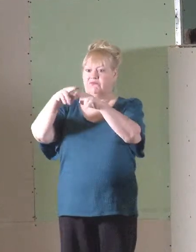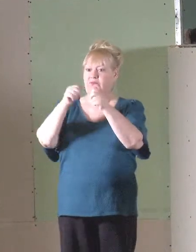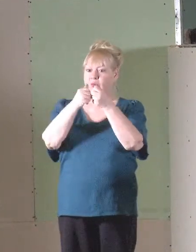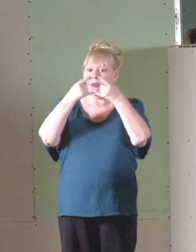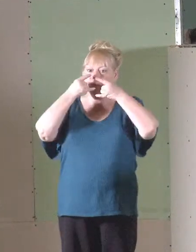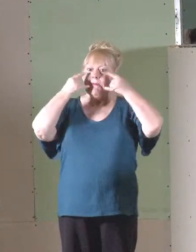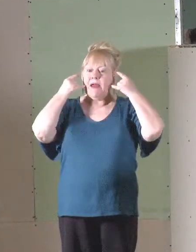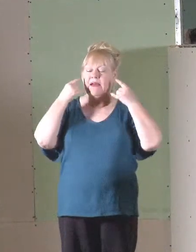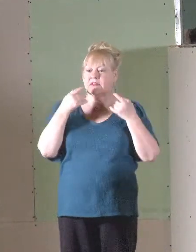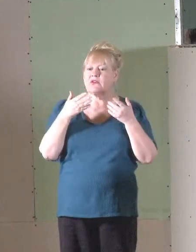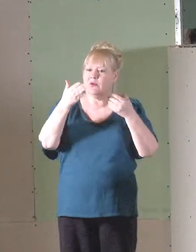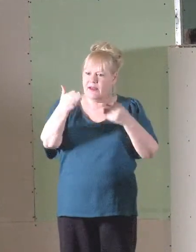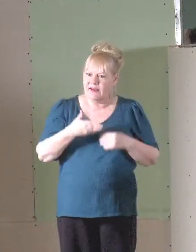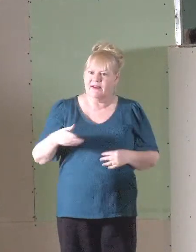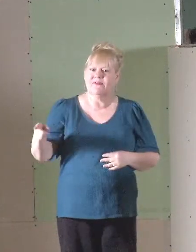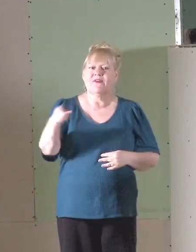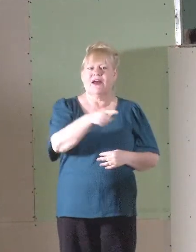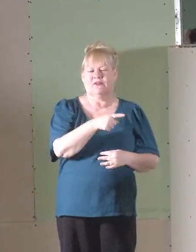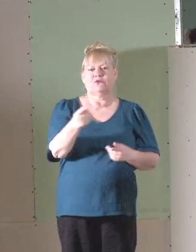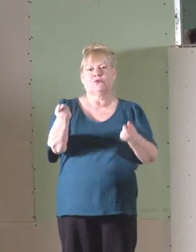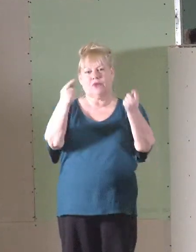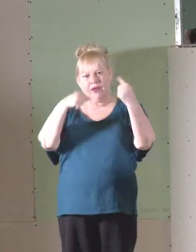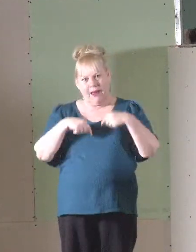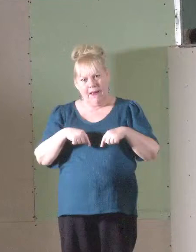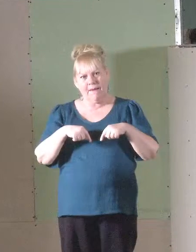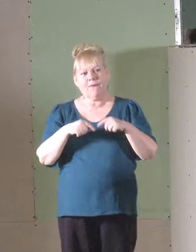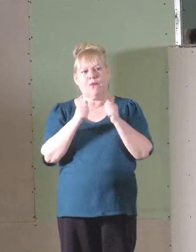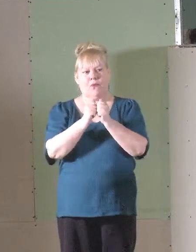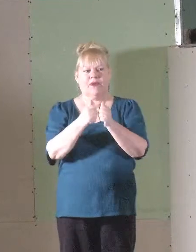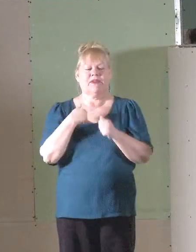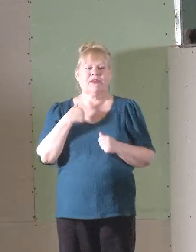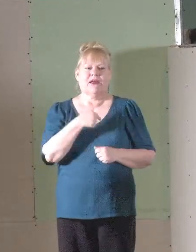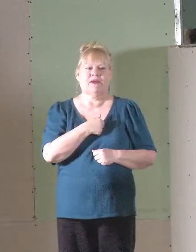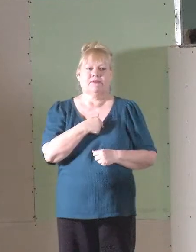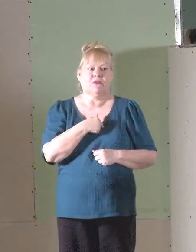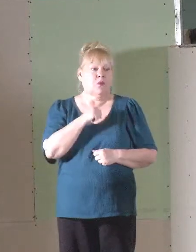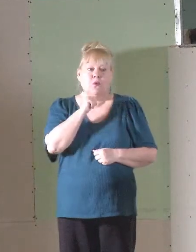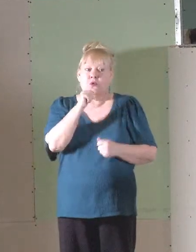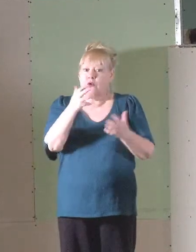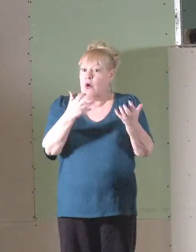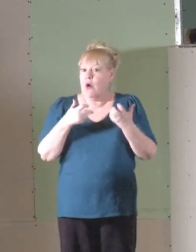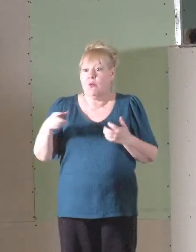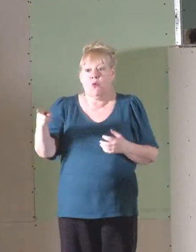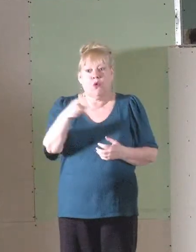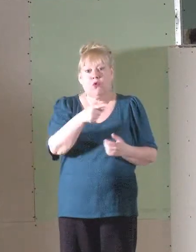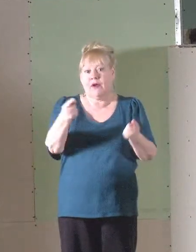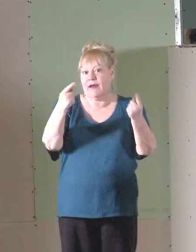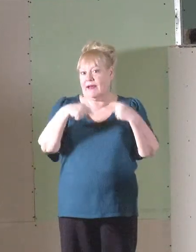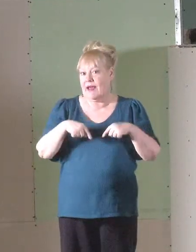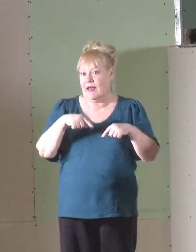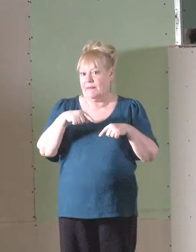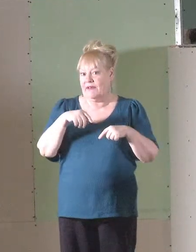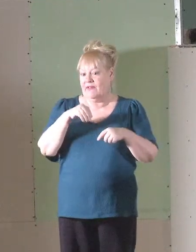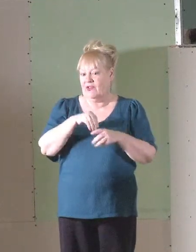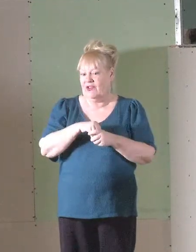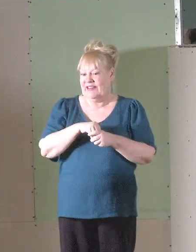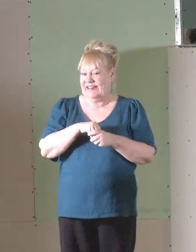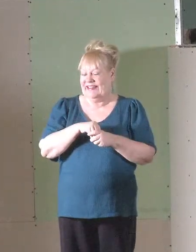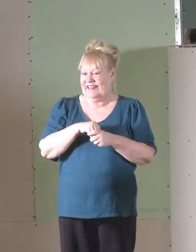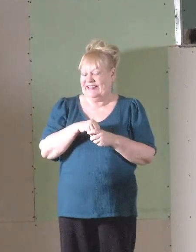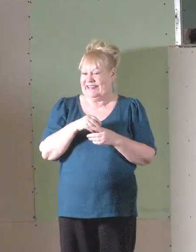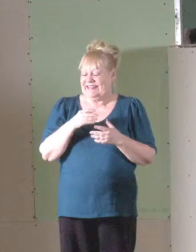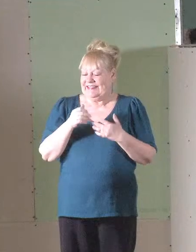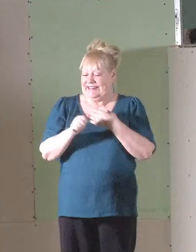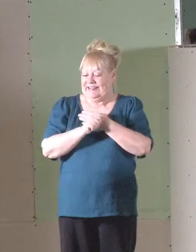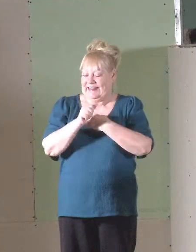And so we would invite you to come and be with us. We don't want you to come if you're in one of those compromised groups.